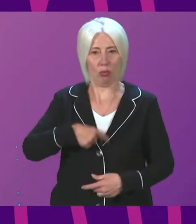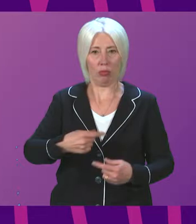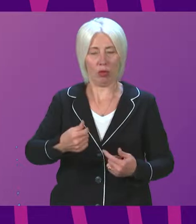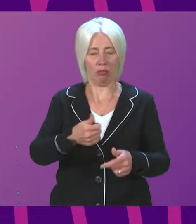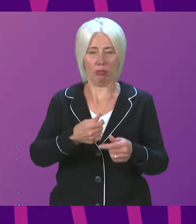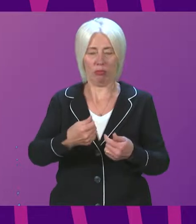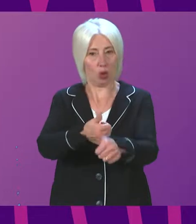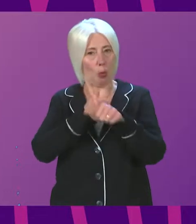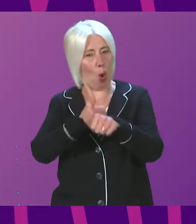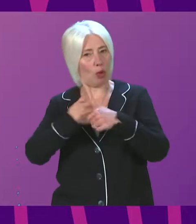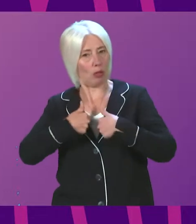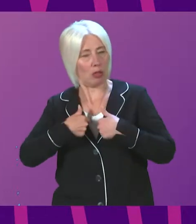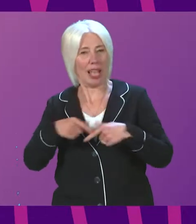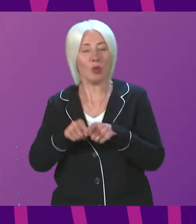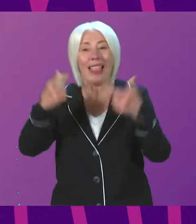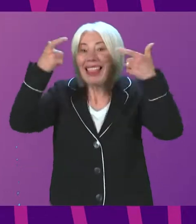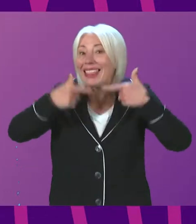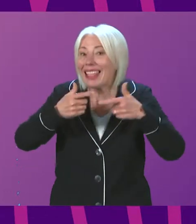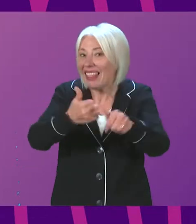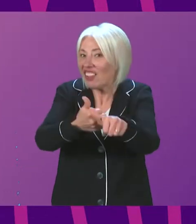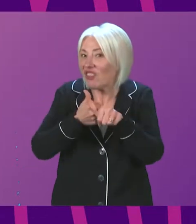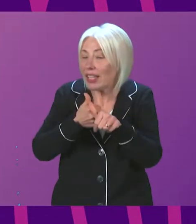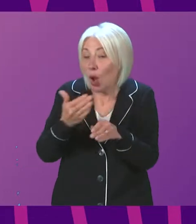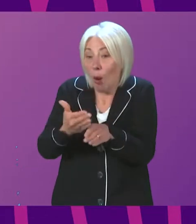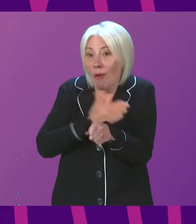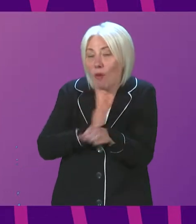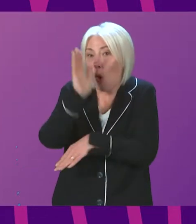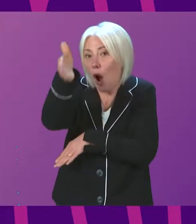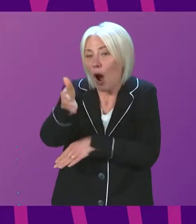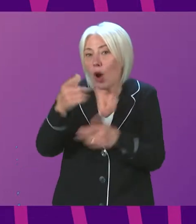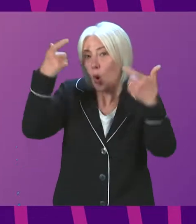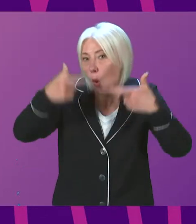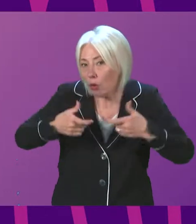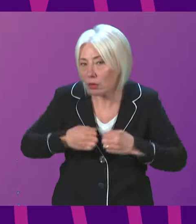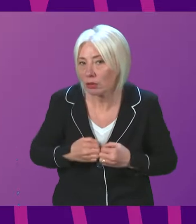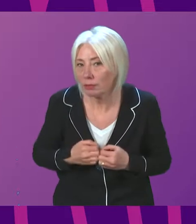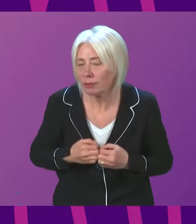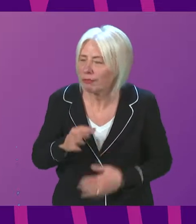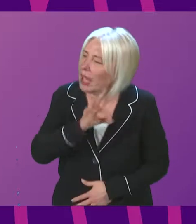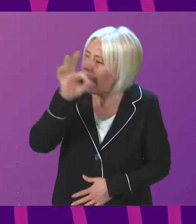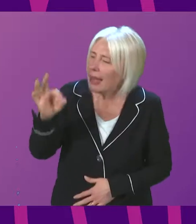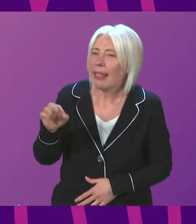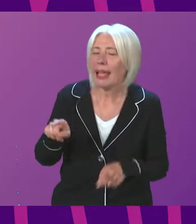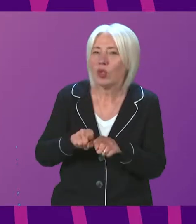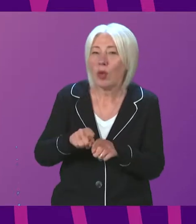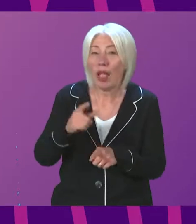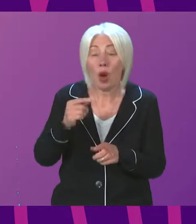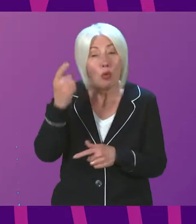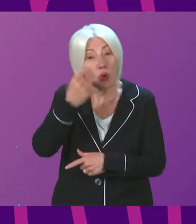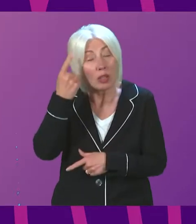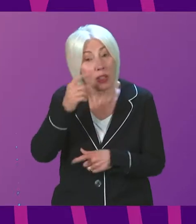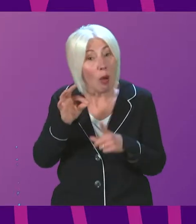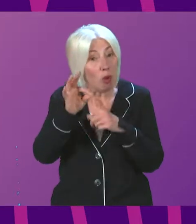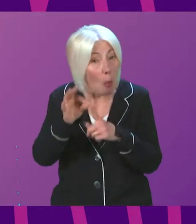interestingly legal advice before they go to court I ask the First Minister if she would consider a proposal or